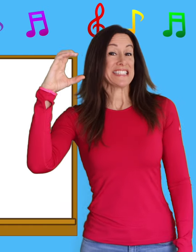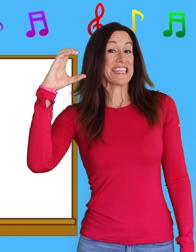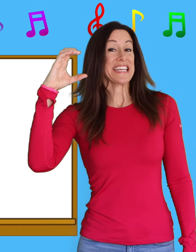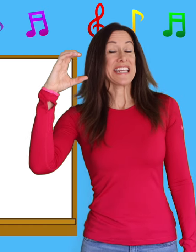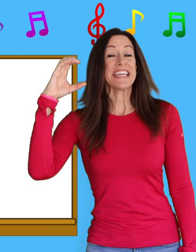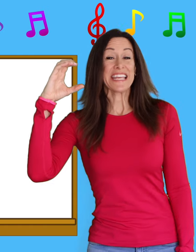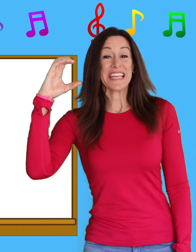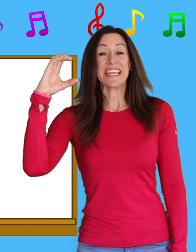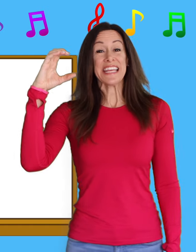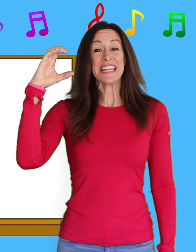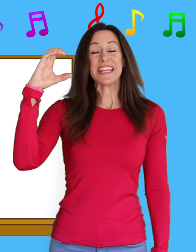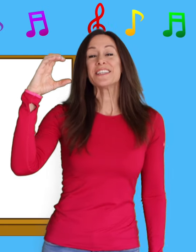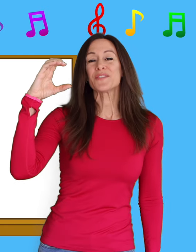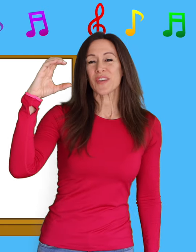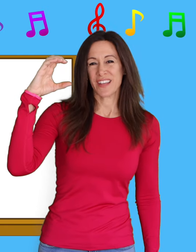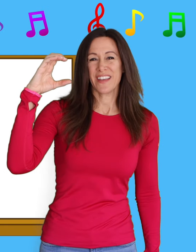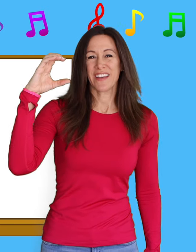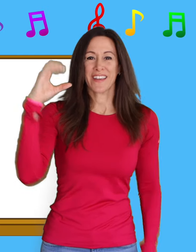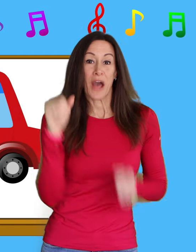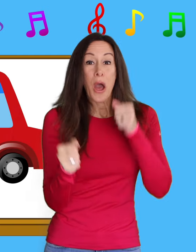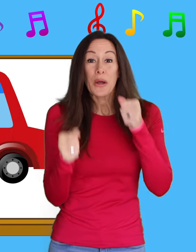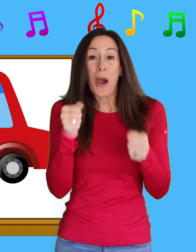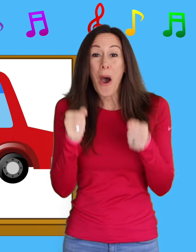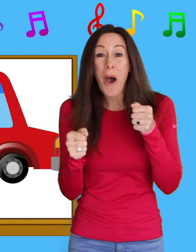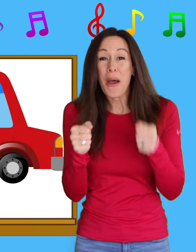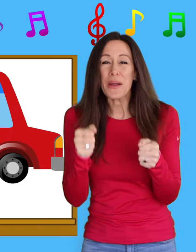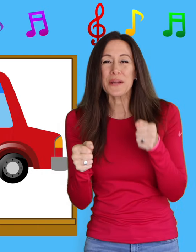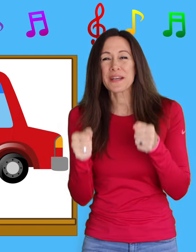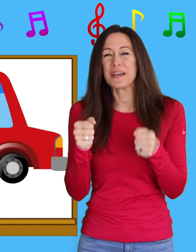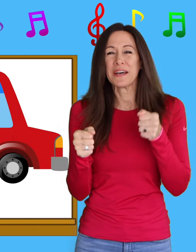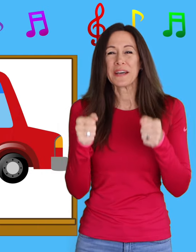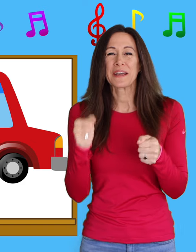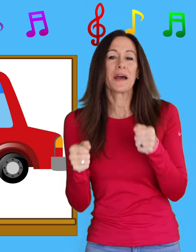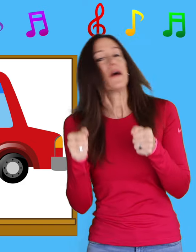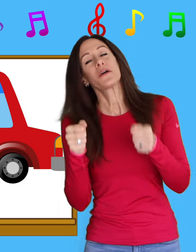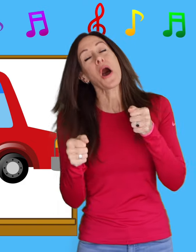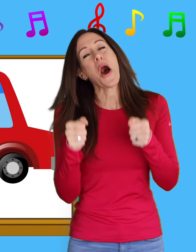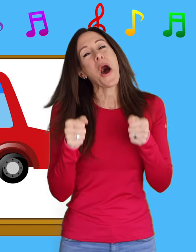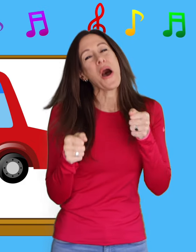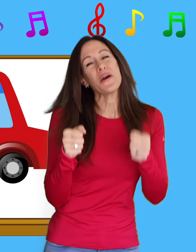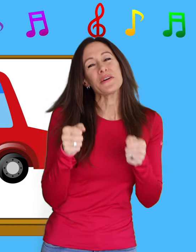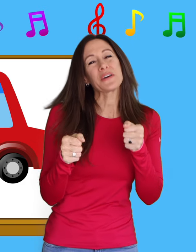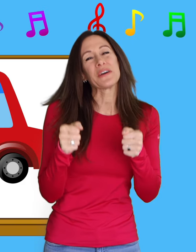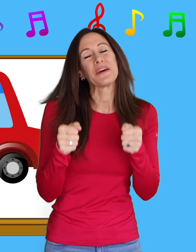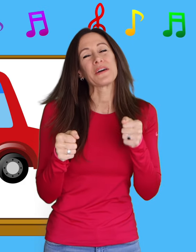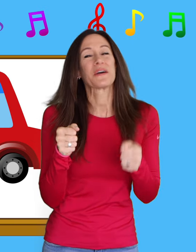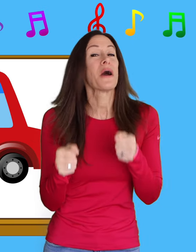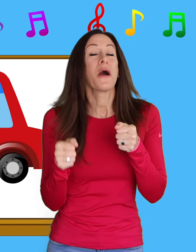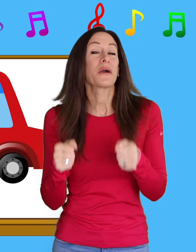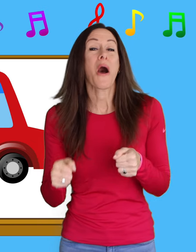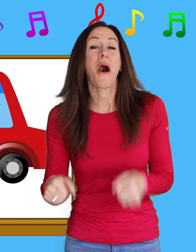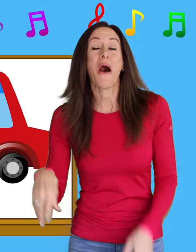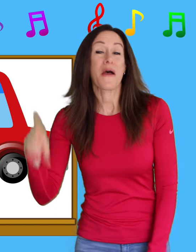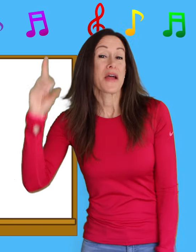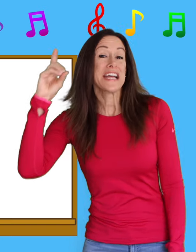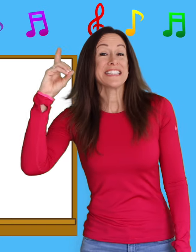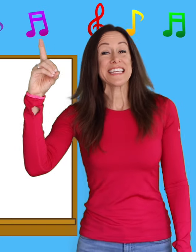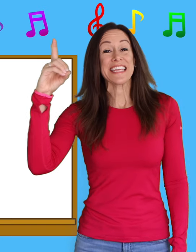C is for c-c-car, c-c-car, c-c-car. D